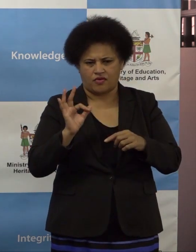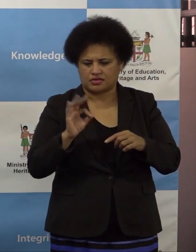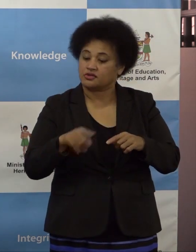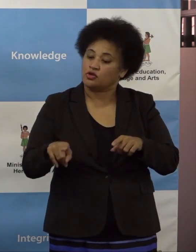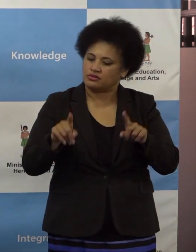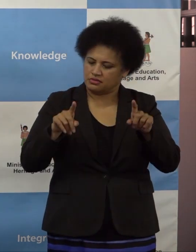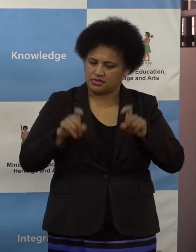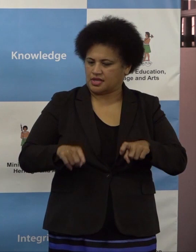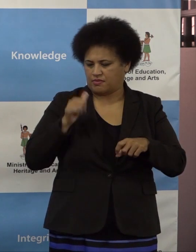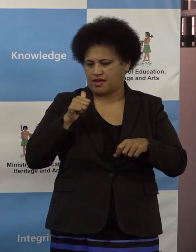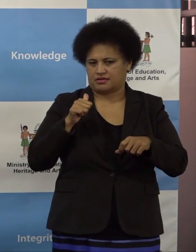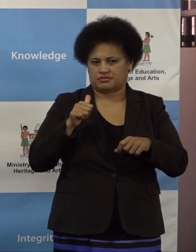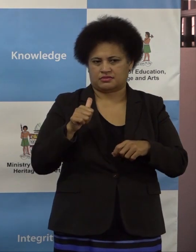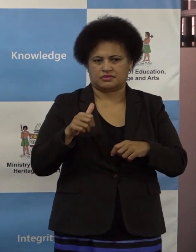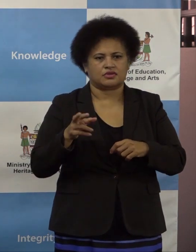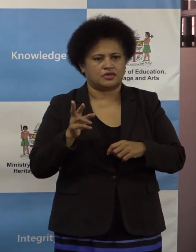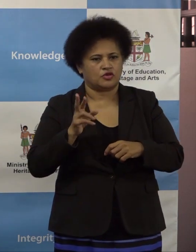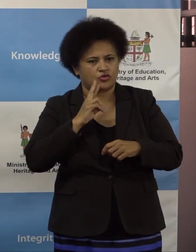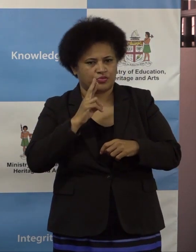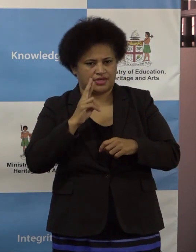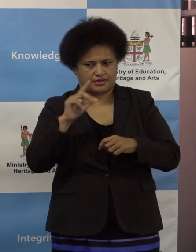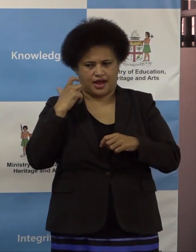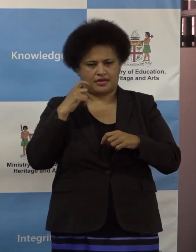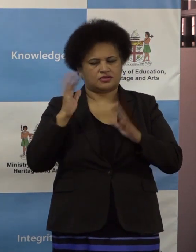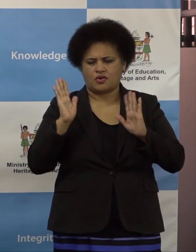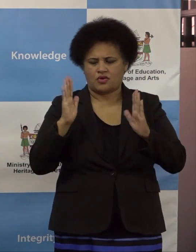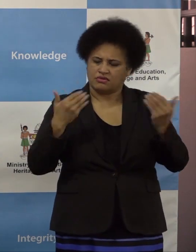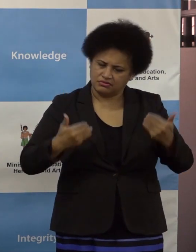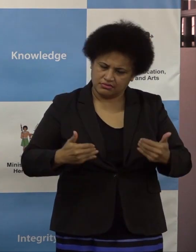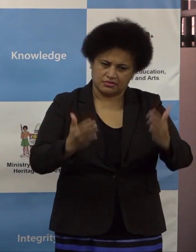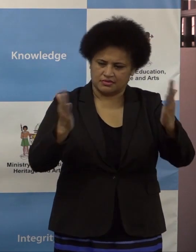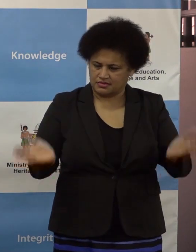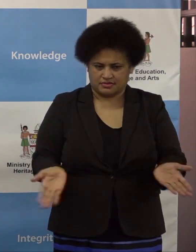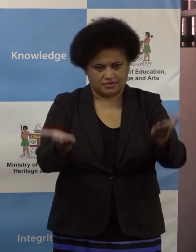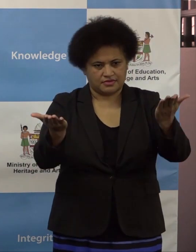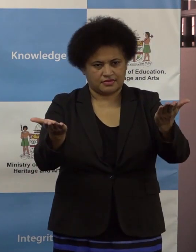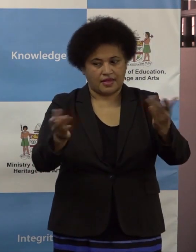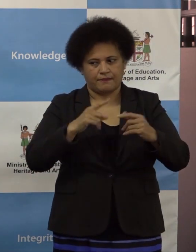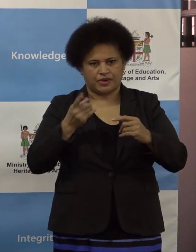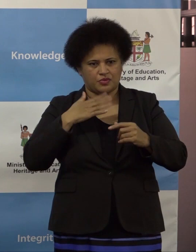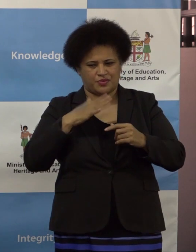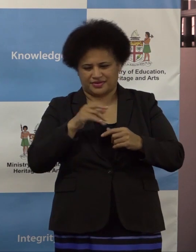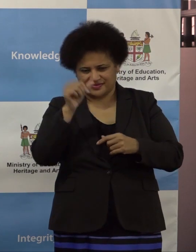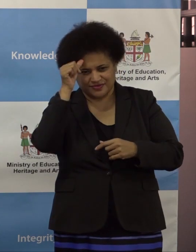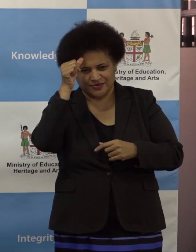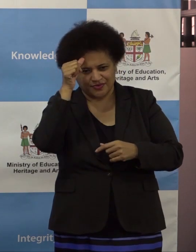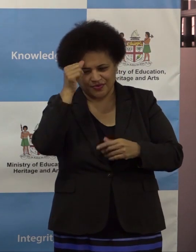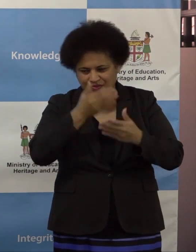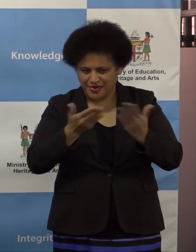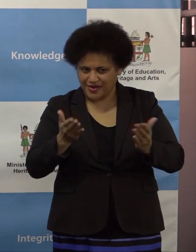them are moving to the next level, it's better for them to experience an examination